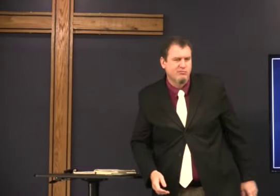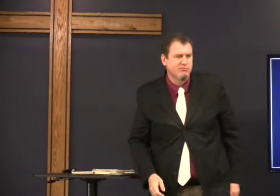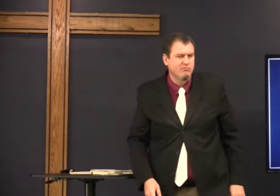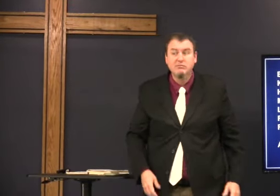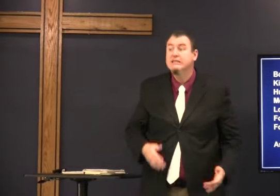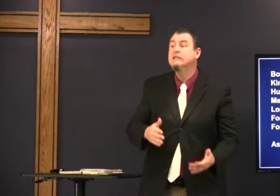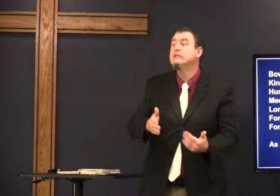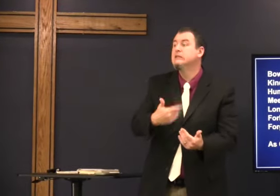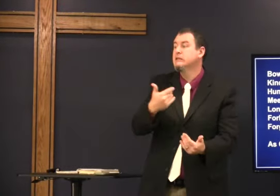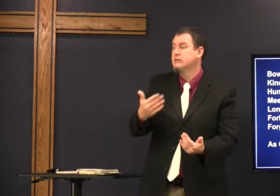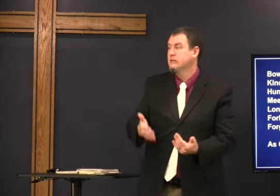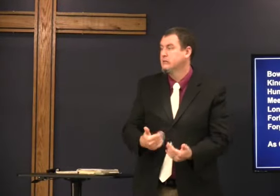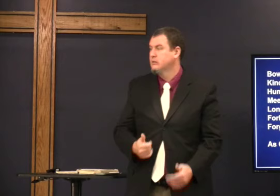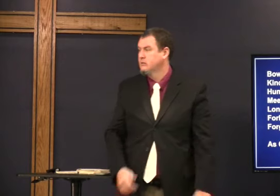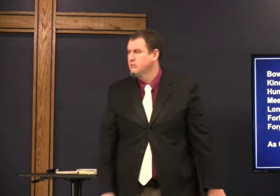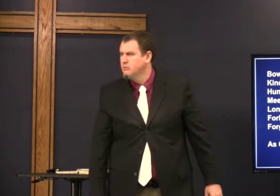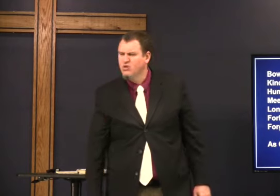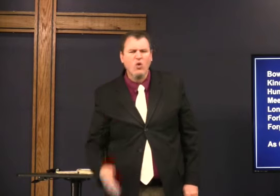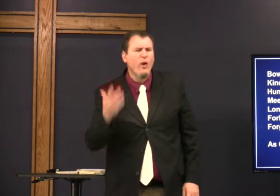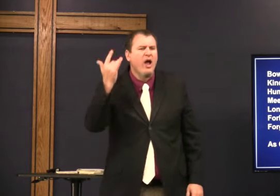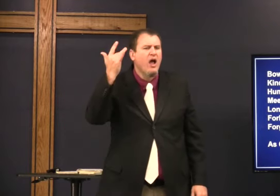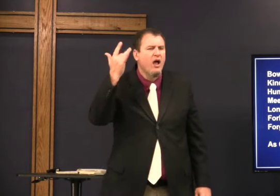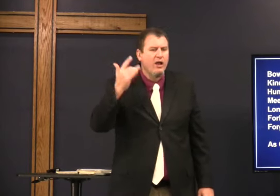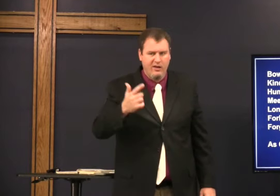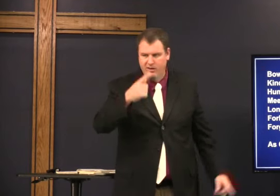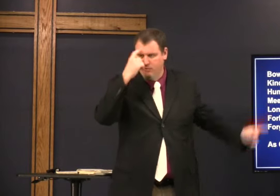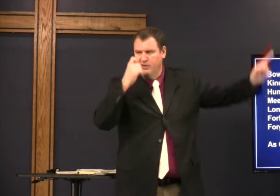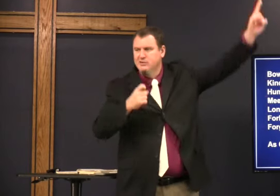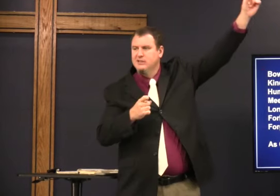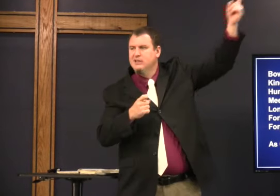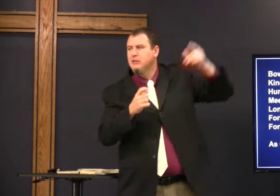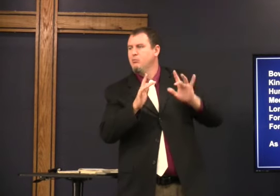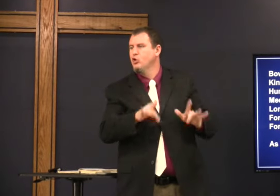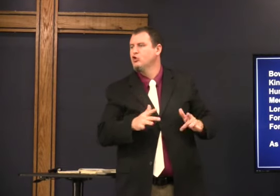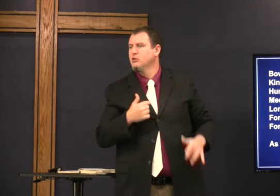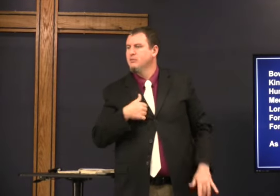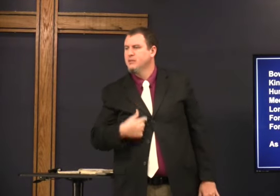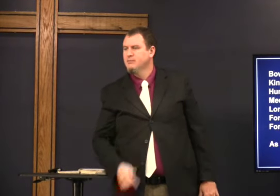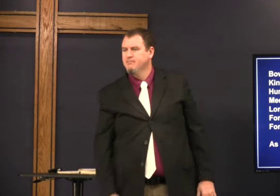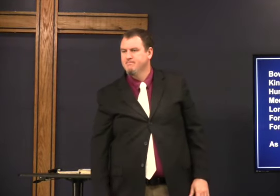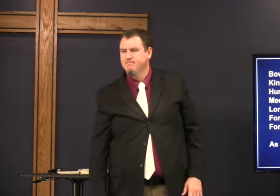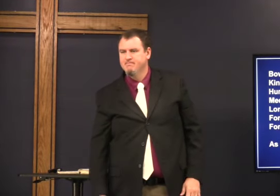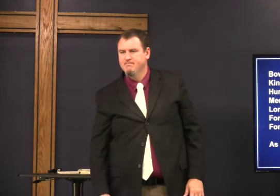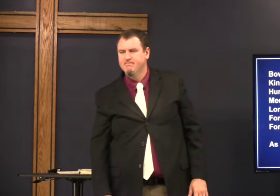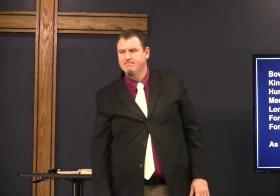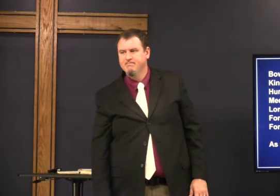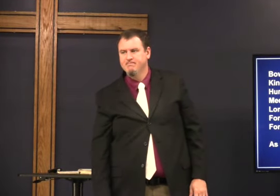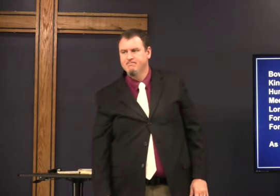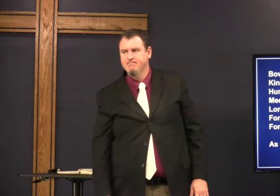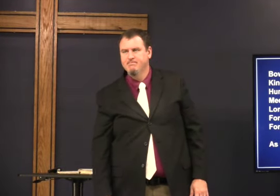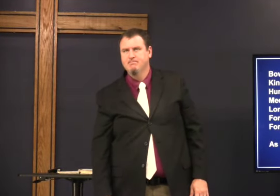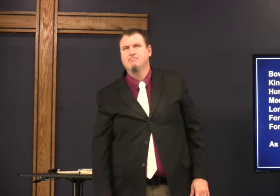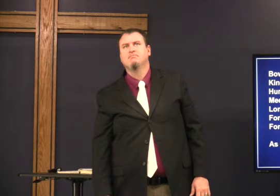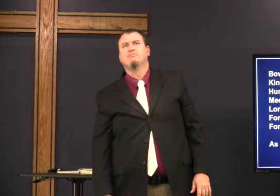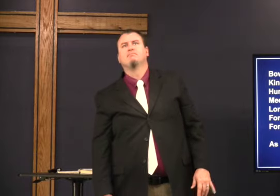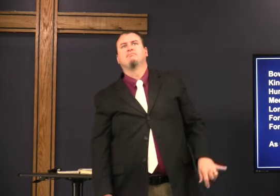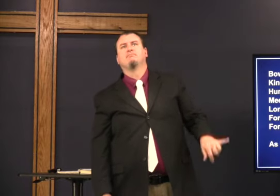For Jesus is not. Hard. It's easy. Why? Because. He's merciful to us. Amen.